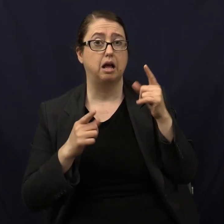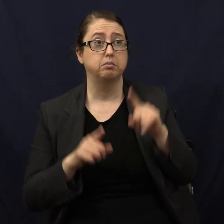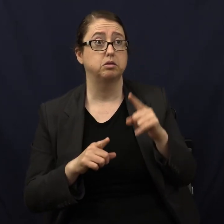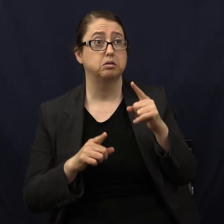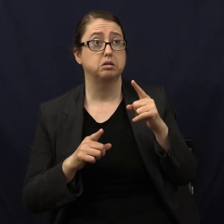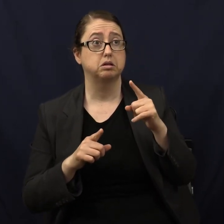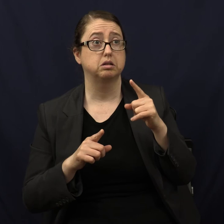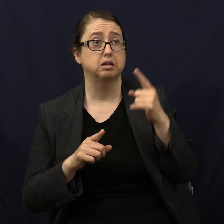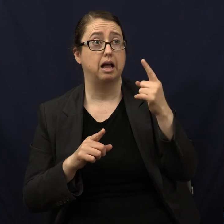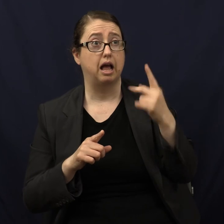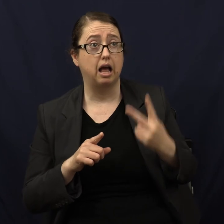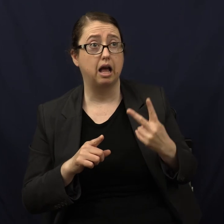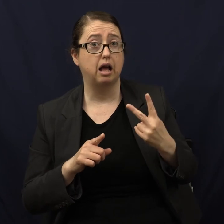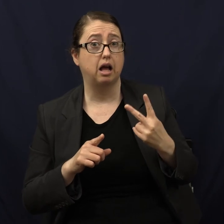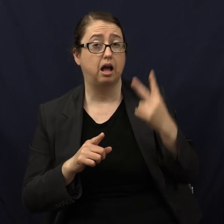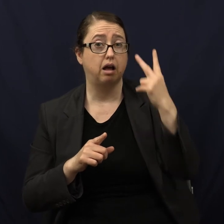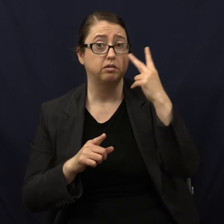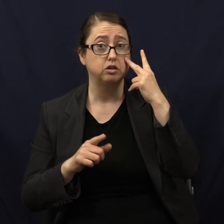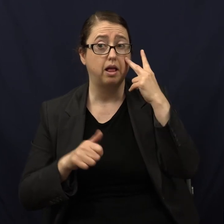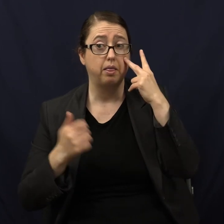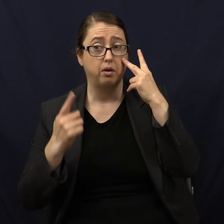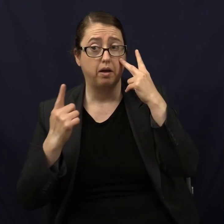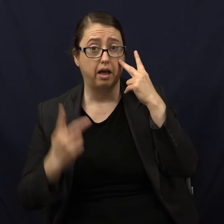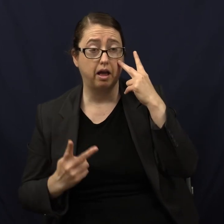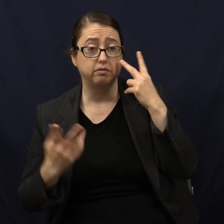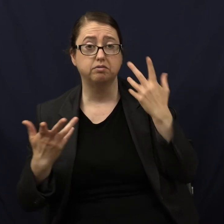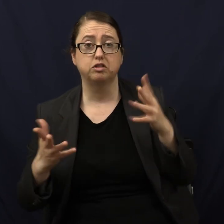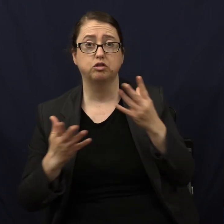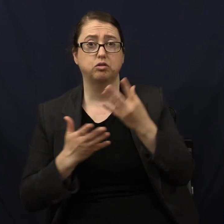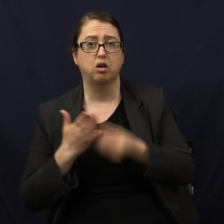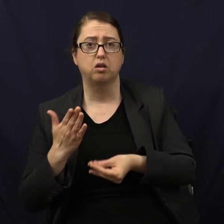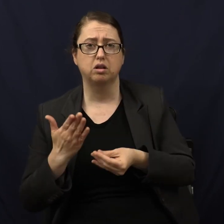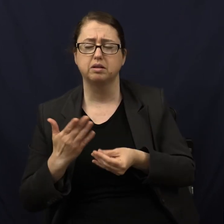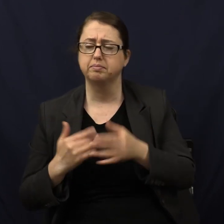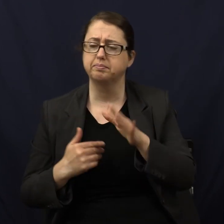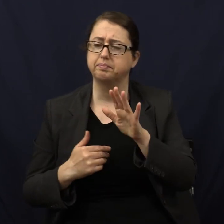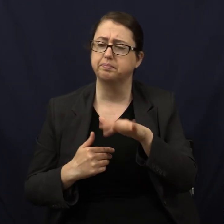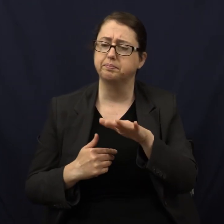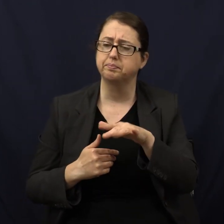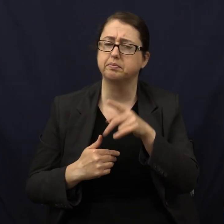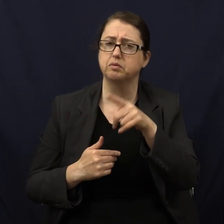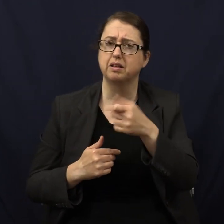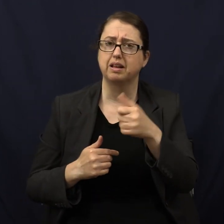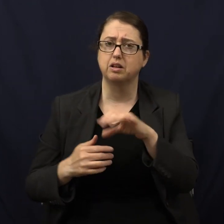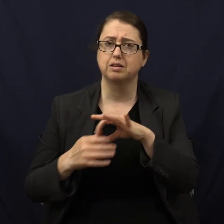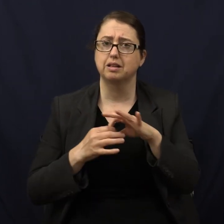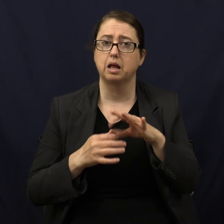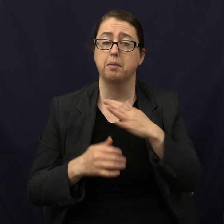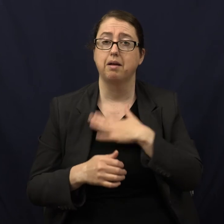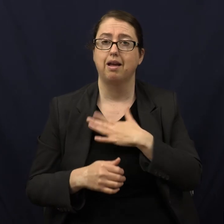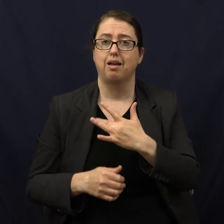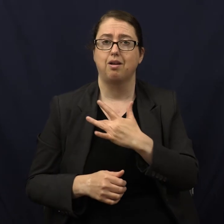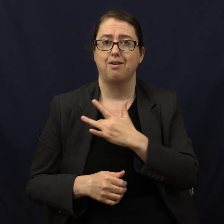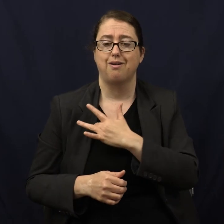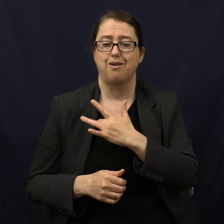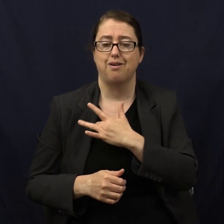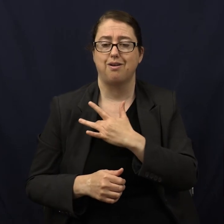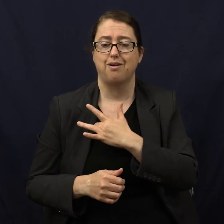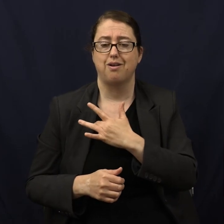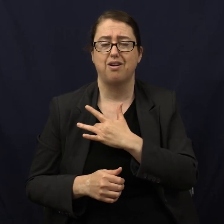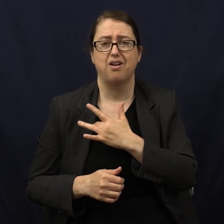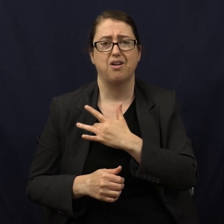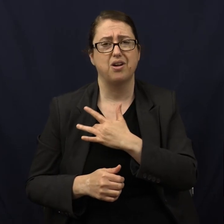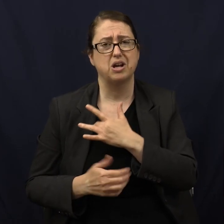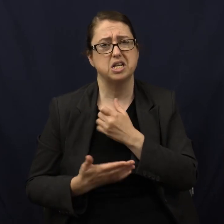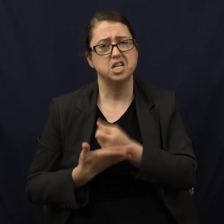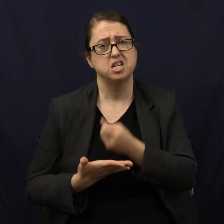vision and then I lost the other half of my vision. I said, did you have anything associated with that? Yeah, you know, my heart has just